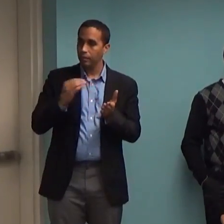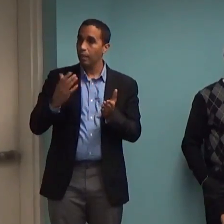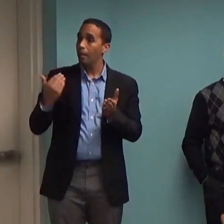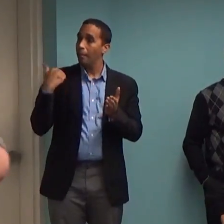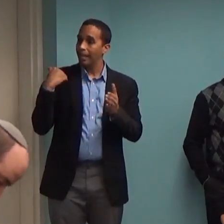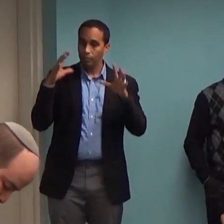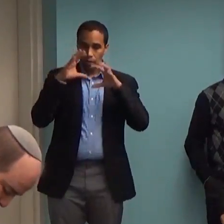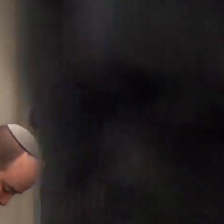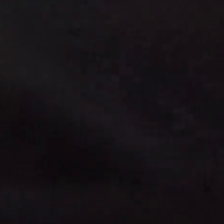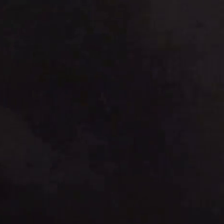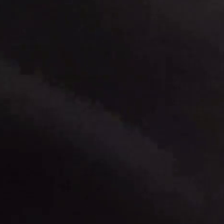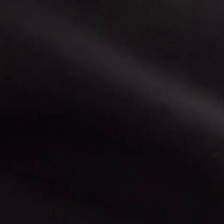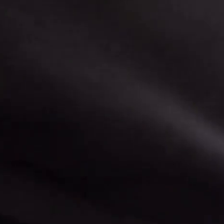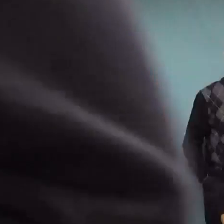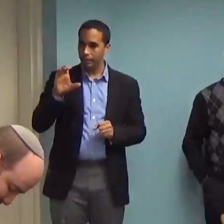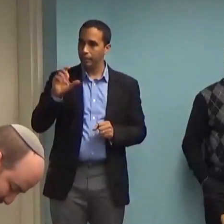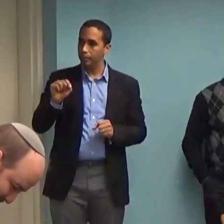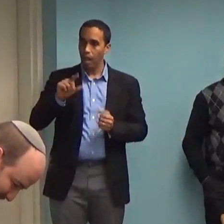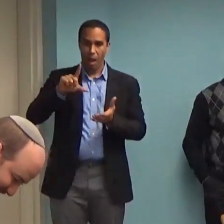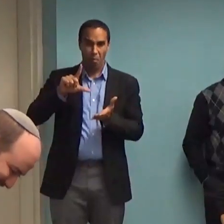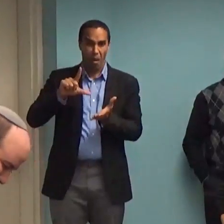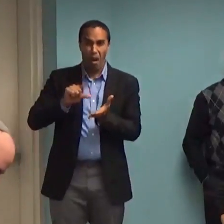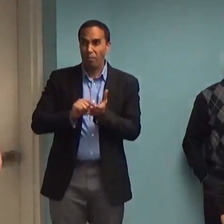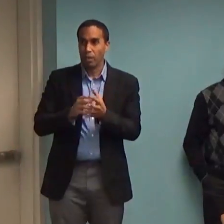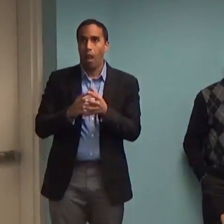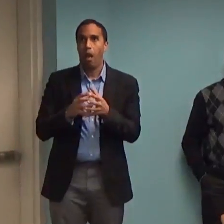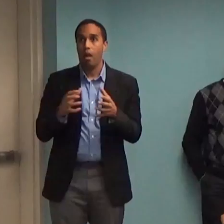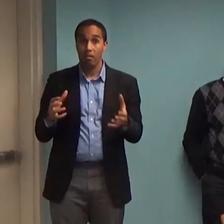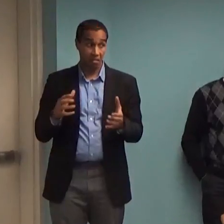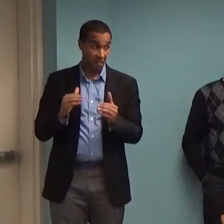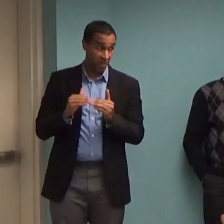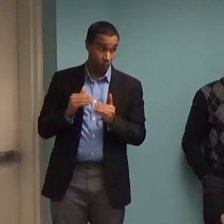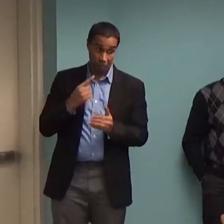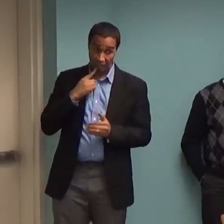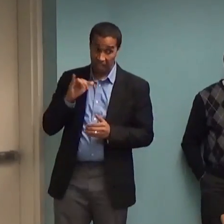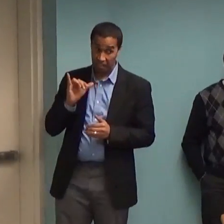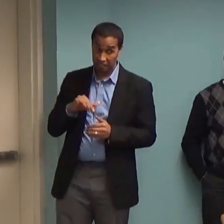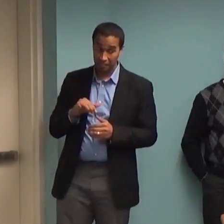He's published a lot. Right? Is that there? A lot.